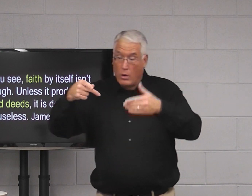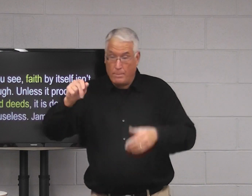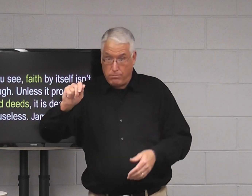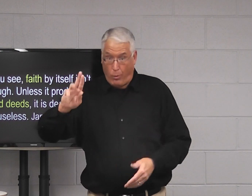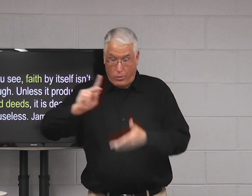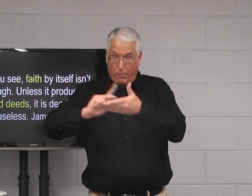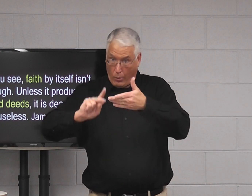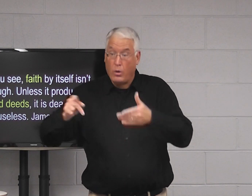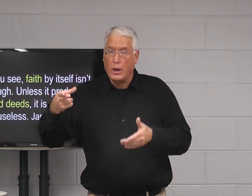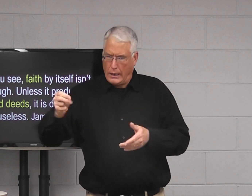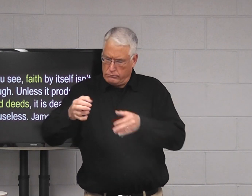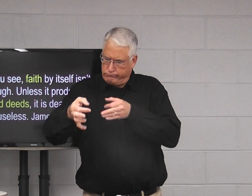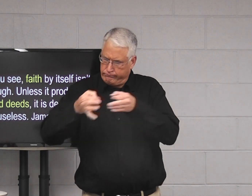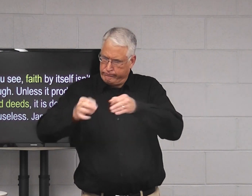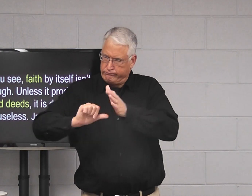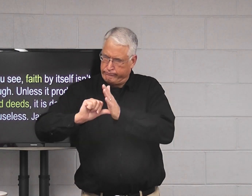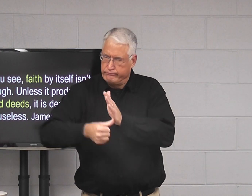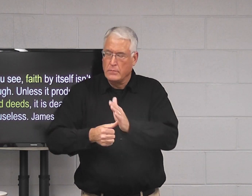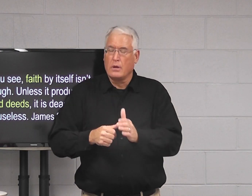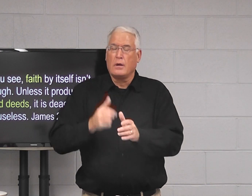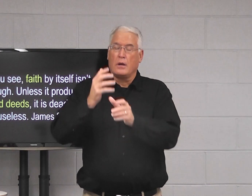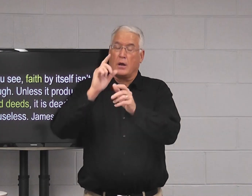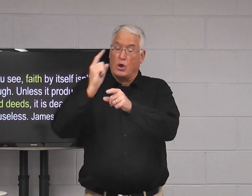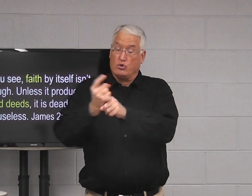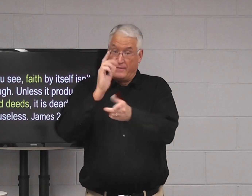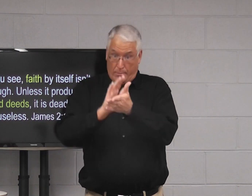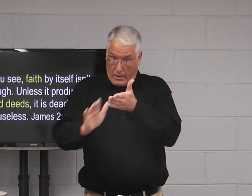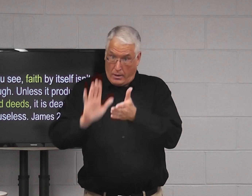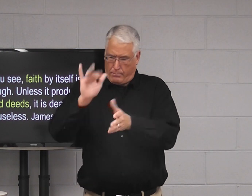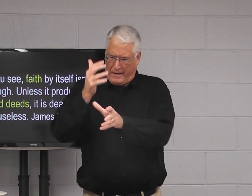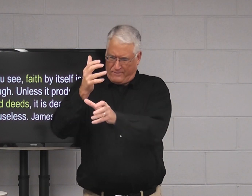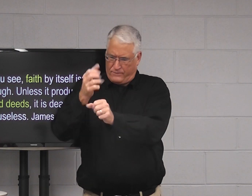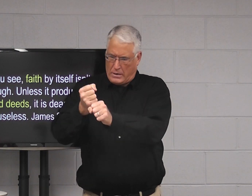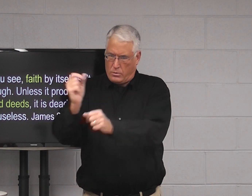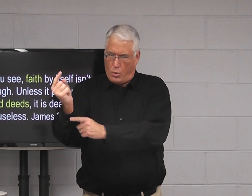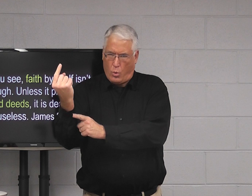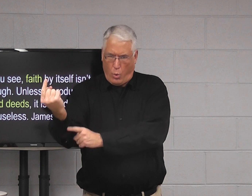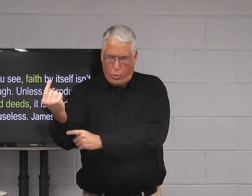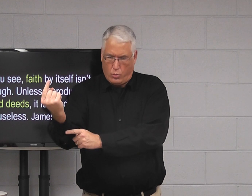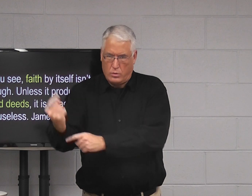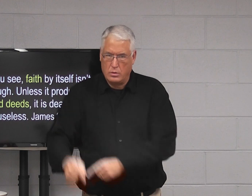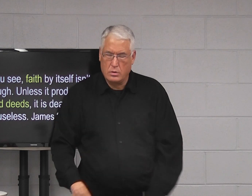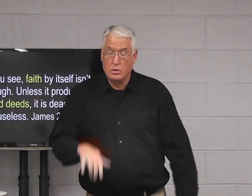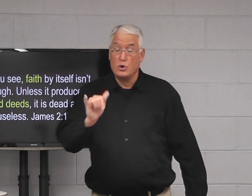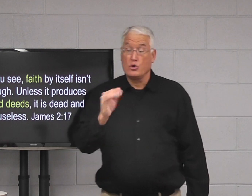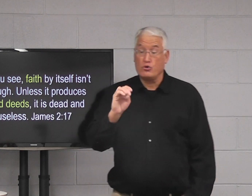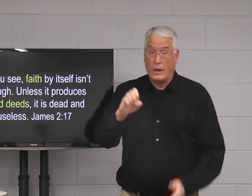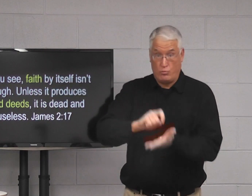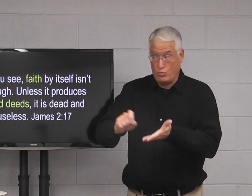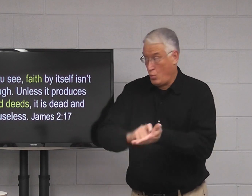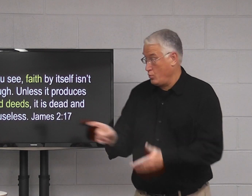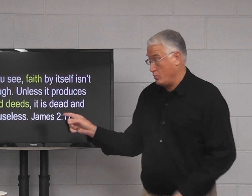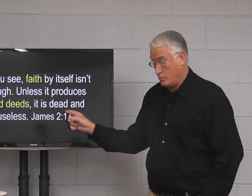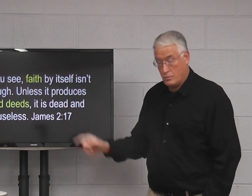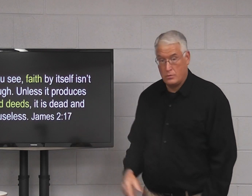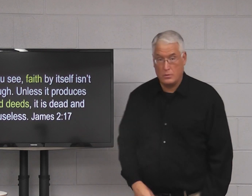Remember Paul, he explained and emphasized justification by faith only. James wrote